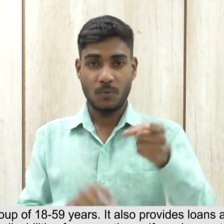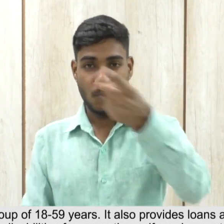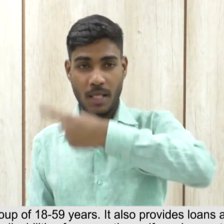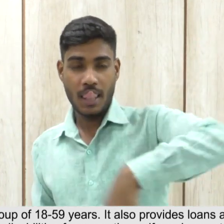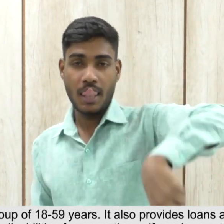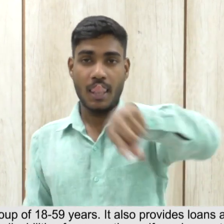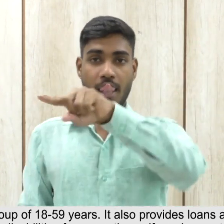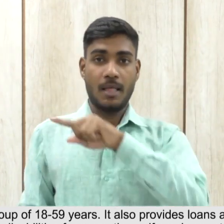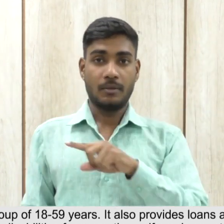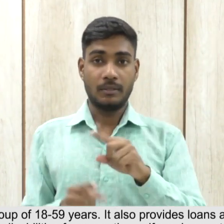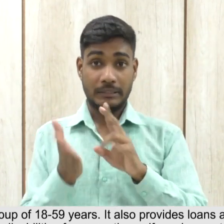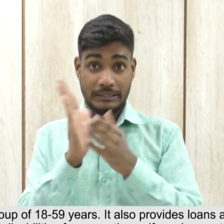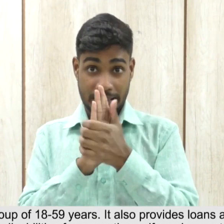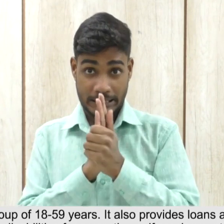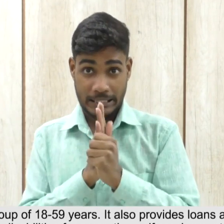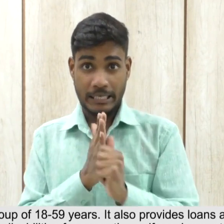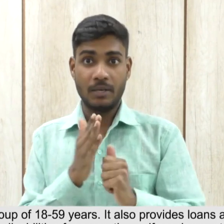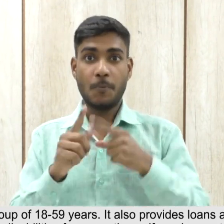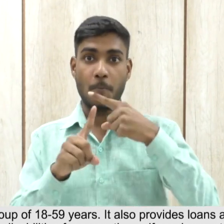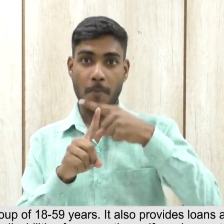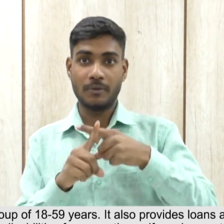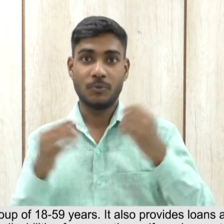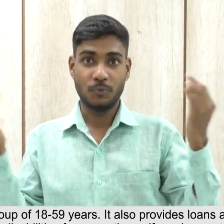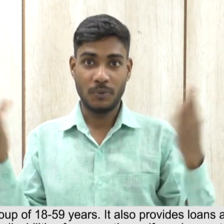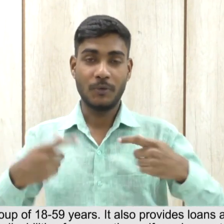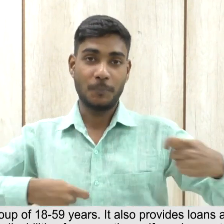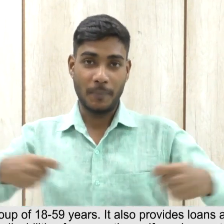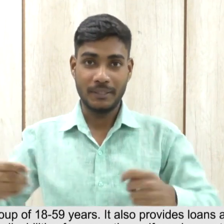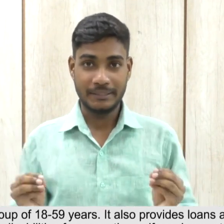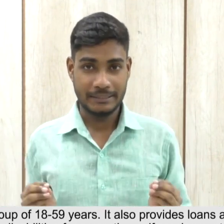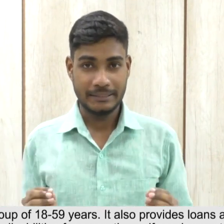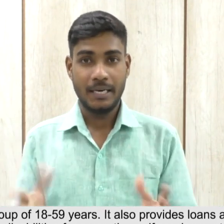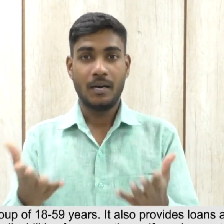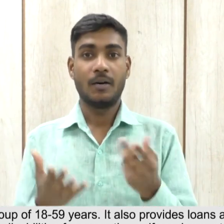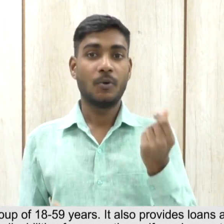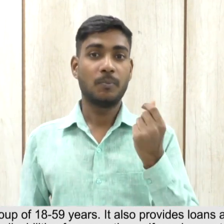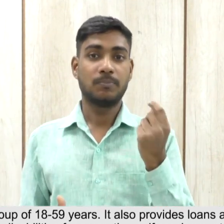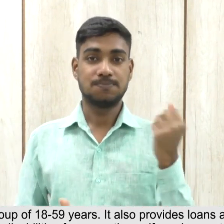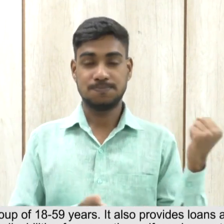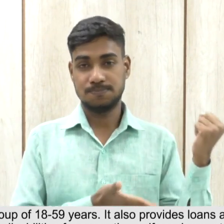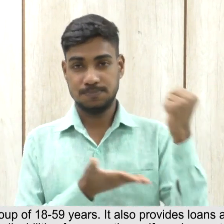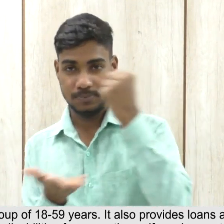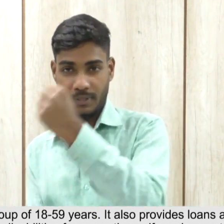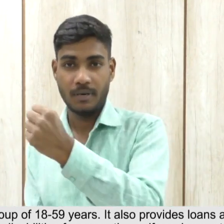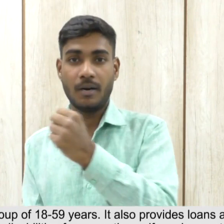provides loans at concessional rate of interest to persons with disabilities for promoting self-employment.